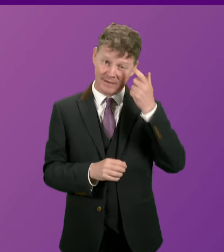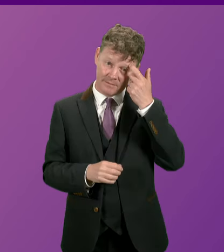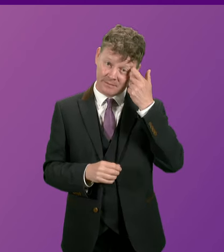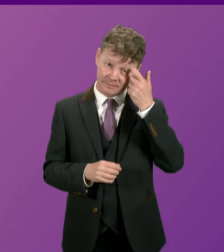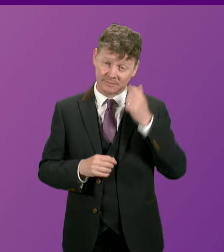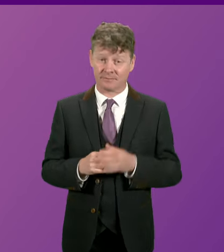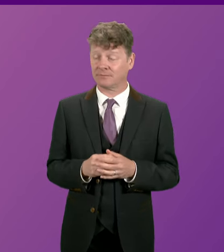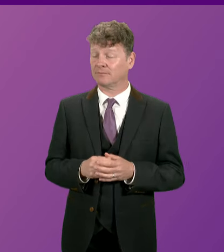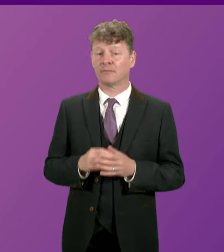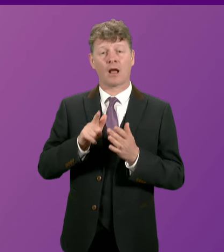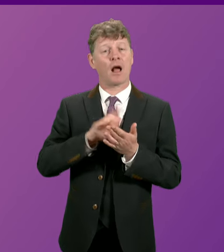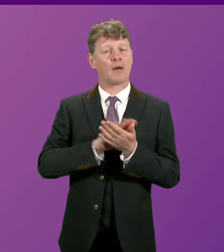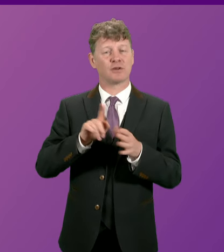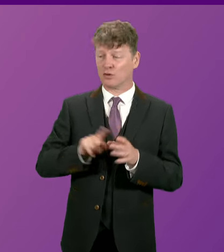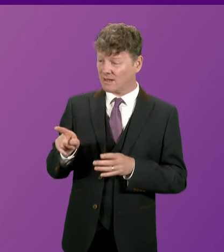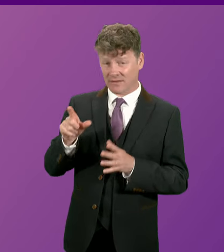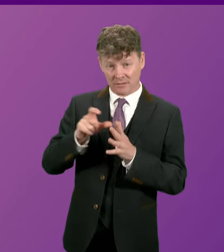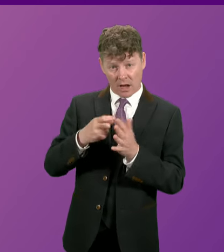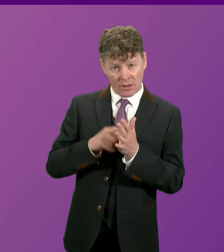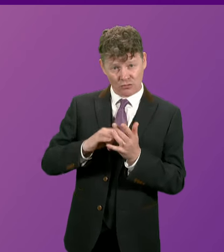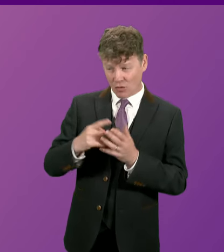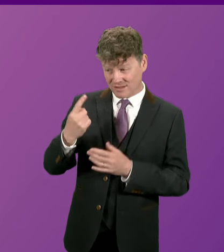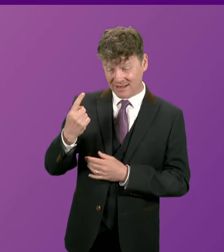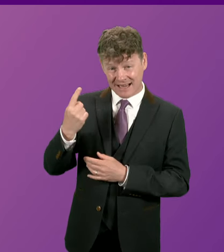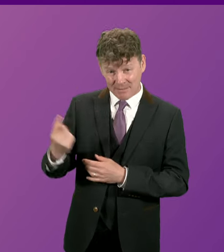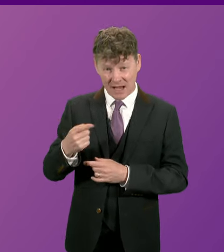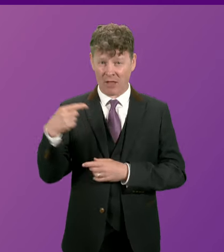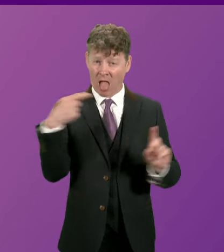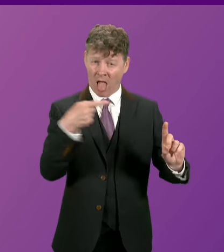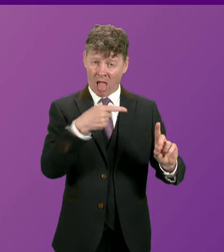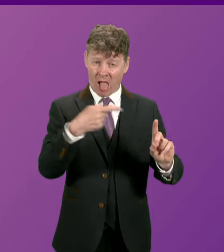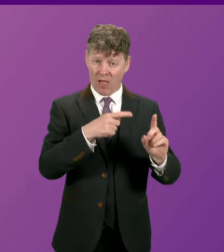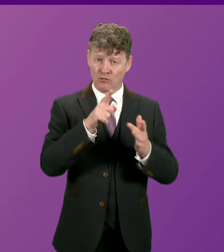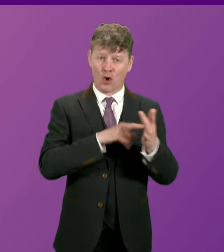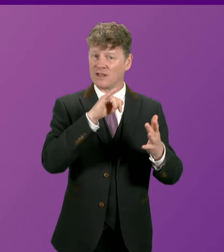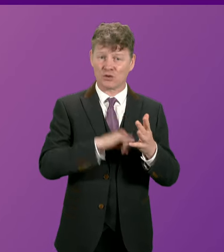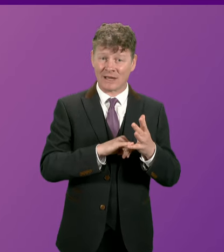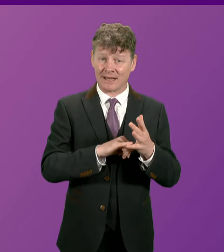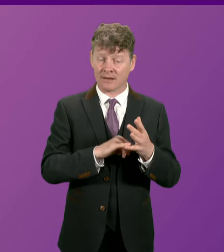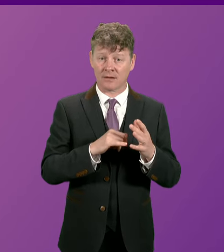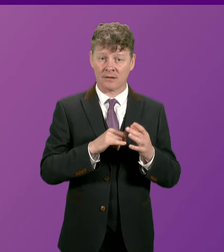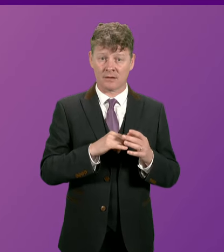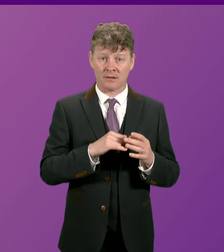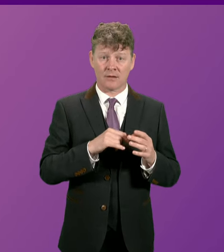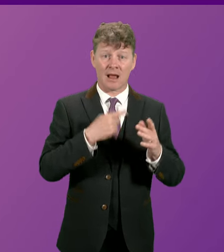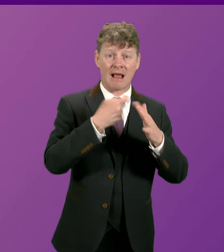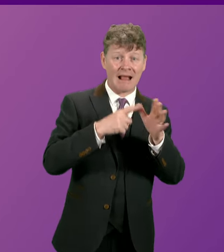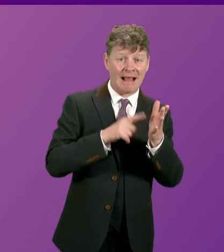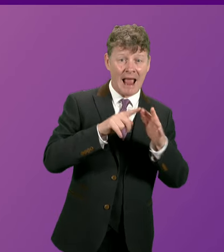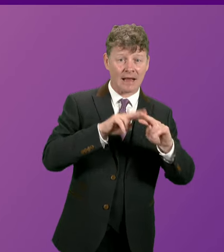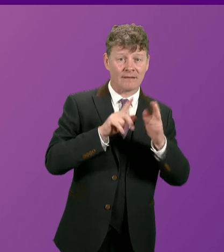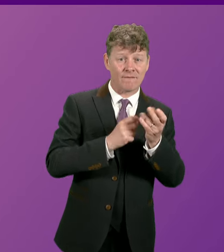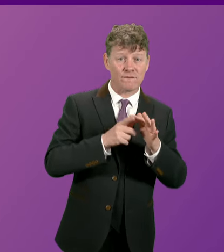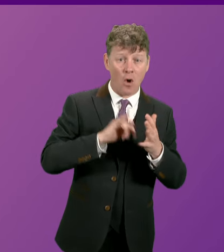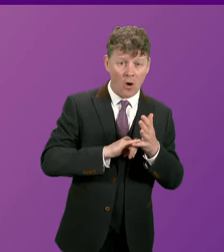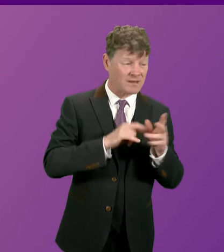Has Douglas Ross never stopped to reflect that for all that he said about John Swinney, course, John Swinney and, of course, my colleague Kate Forbes are both more